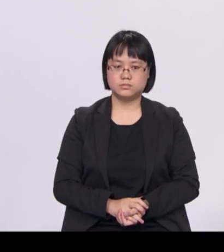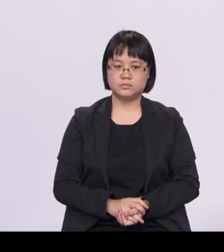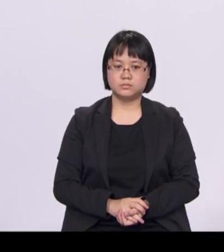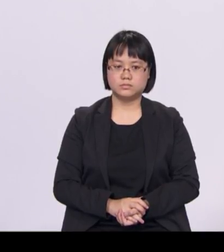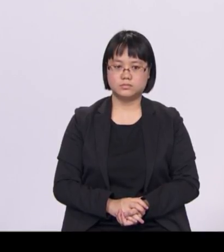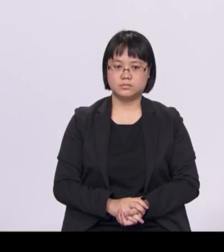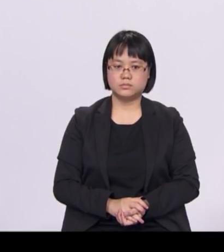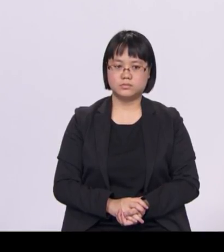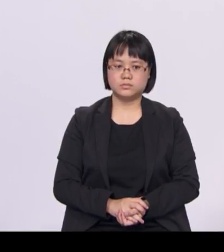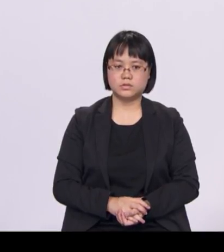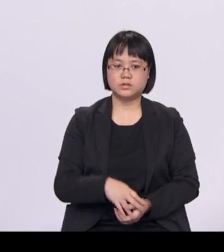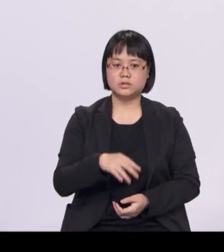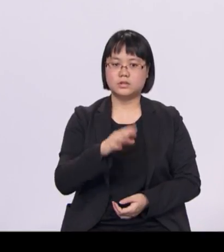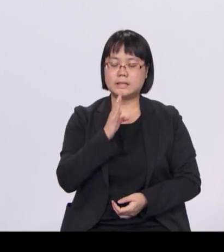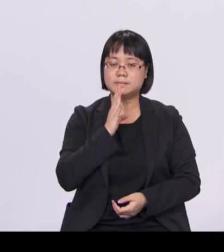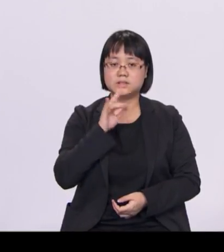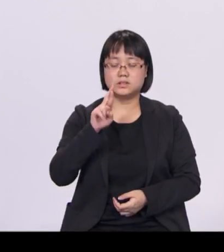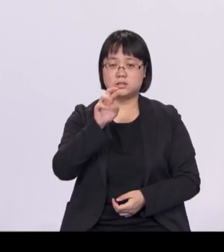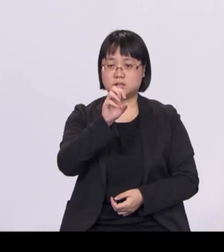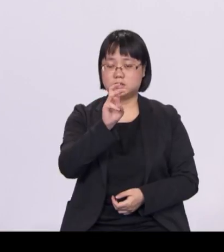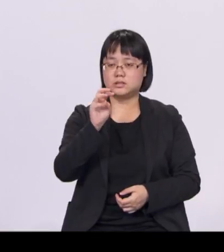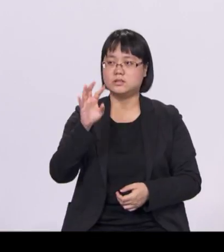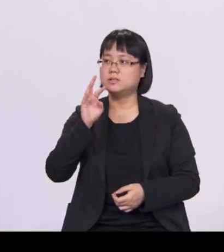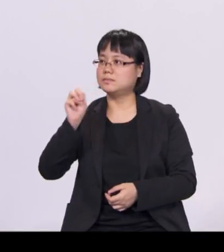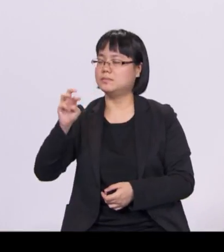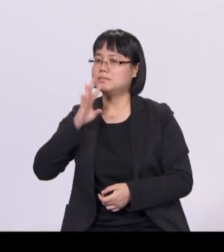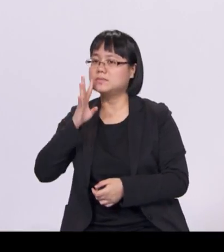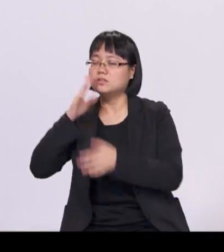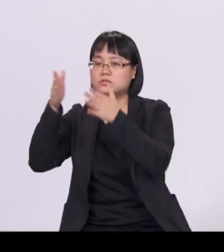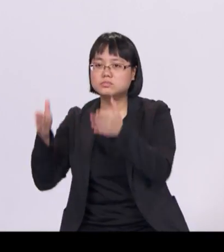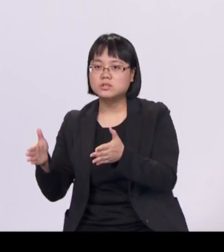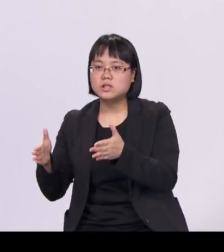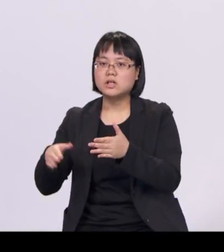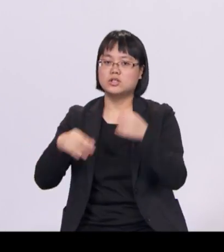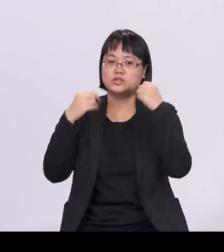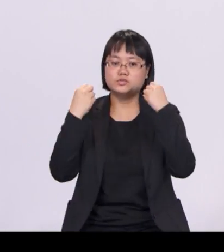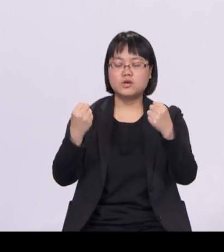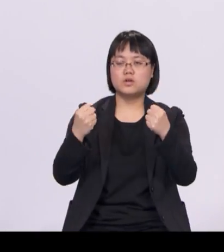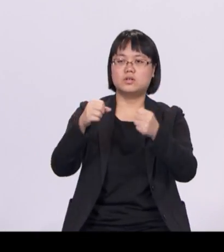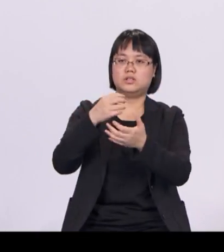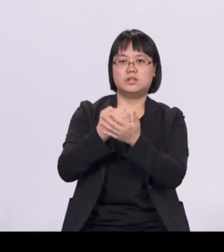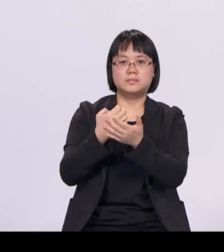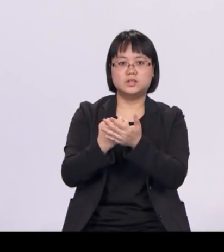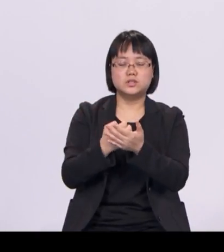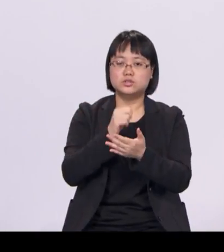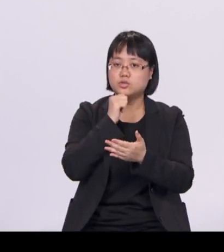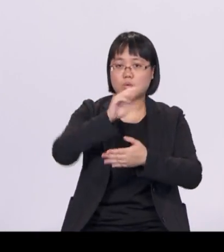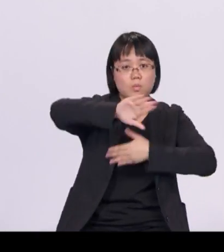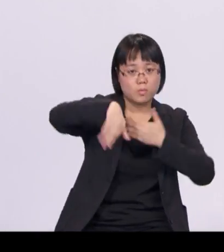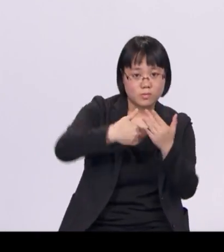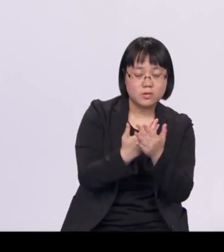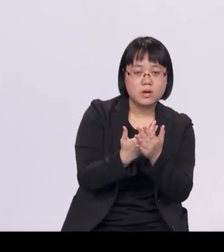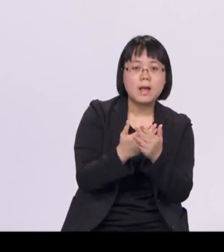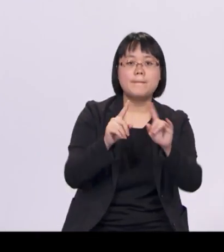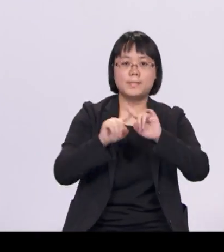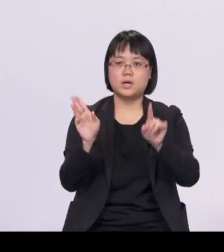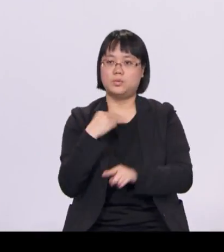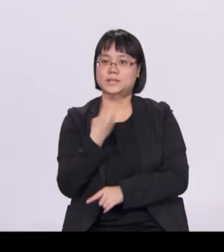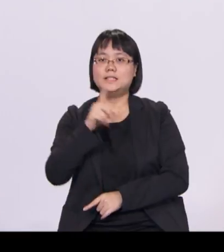Mr Speaker, sir, a strong economy is not an end in itself. It is a means to build a better home and provide